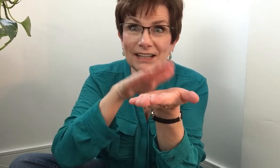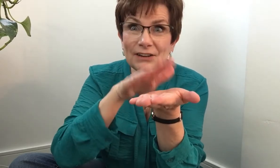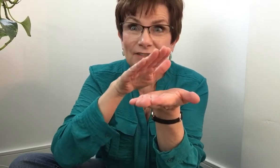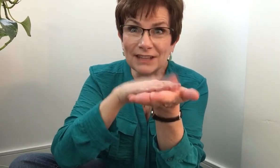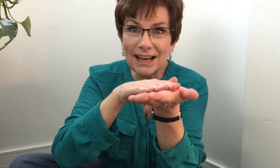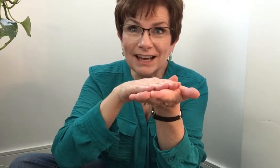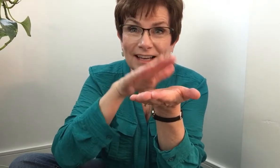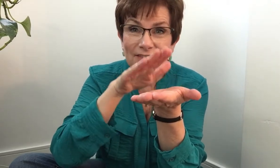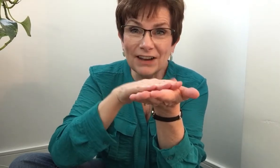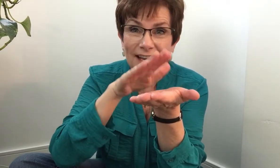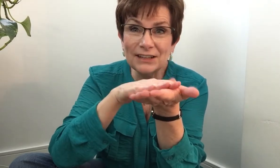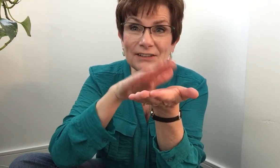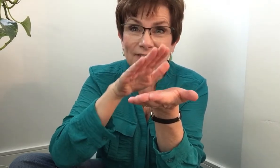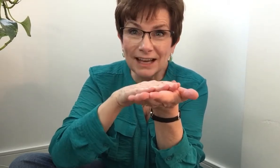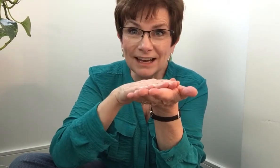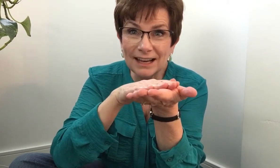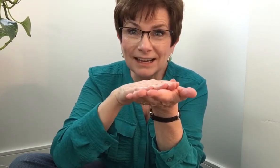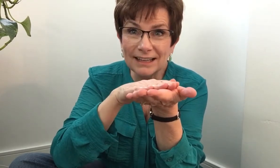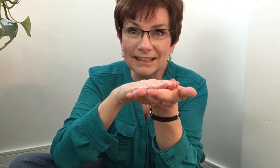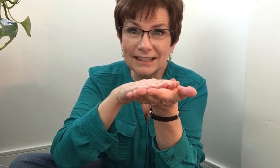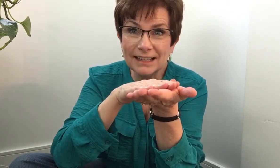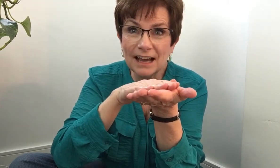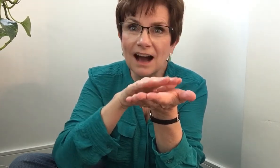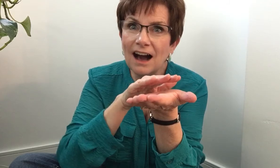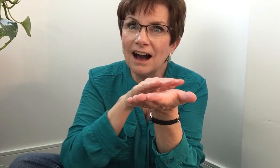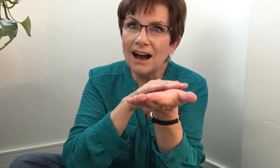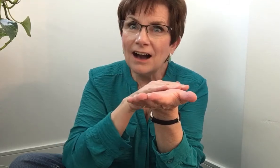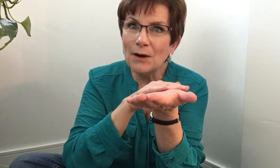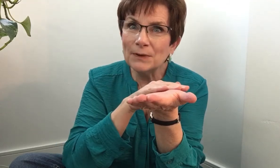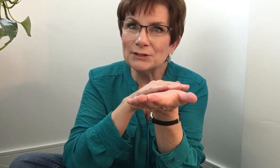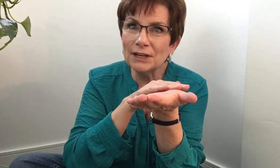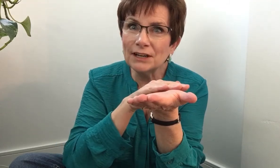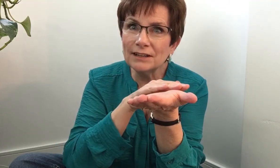Firefly, firefly. What did you hear?